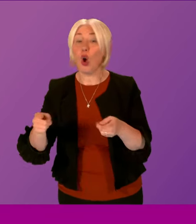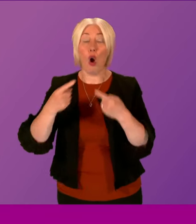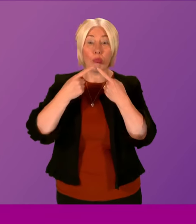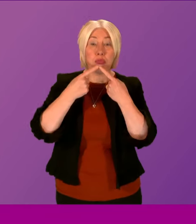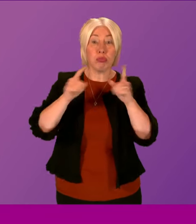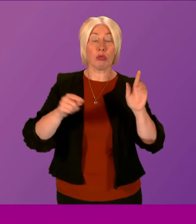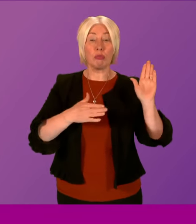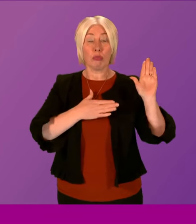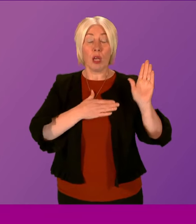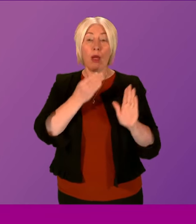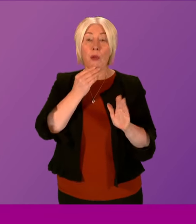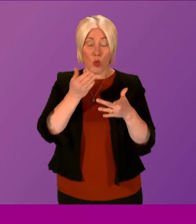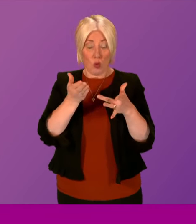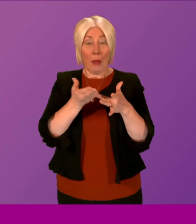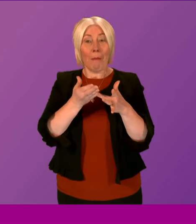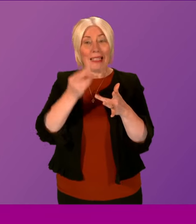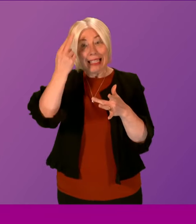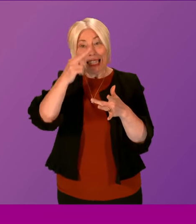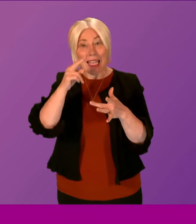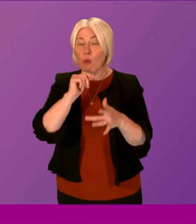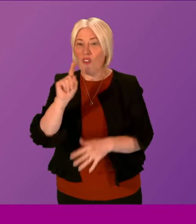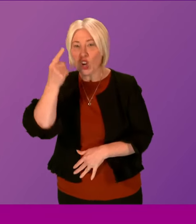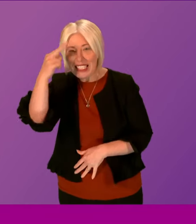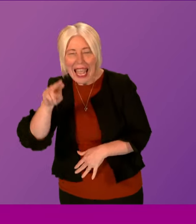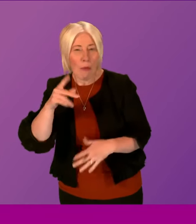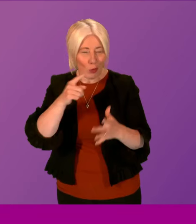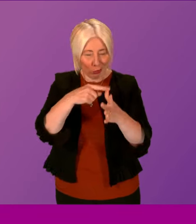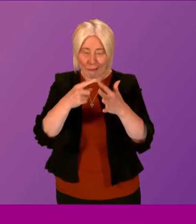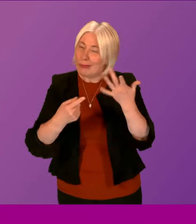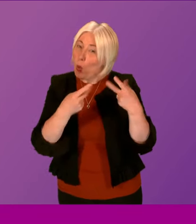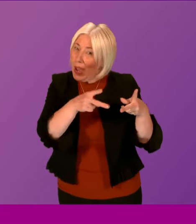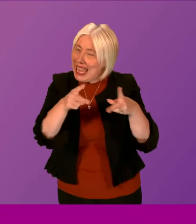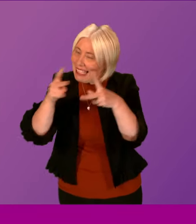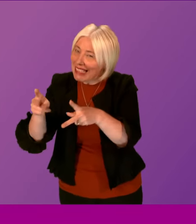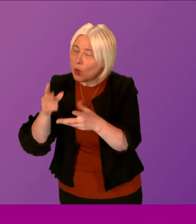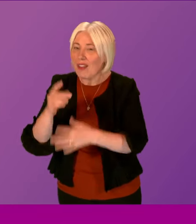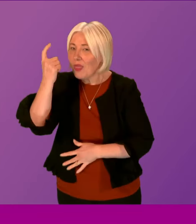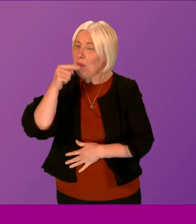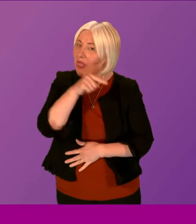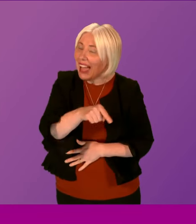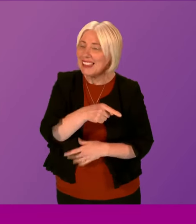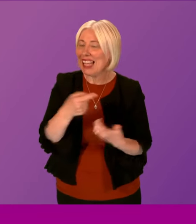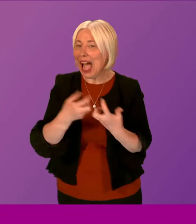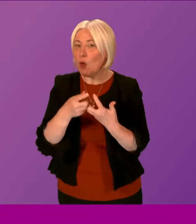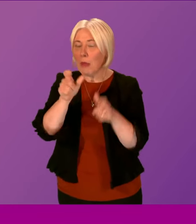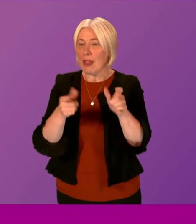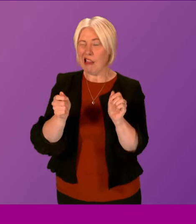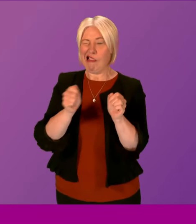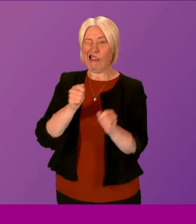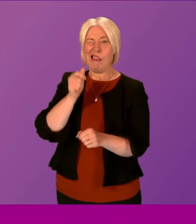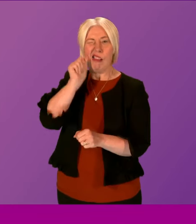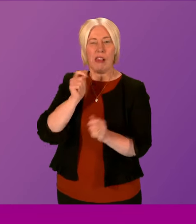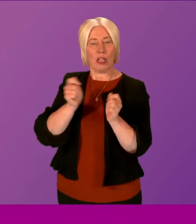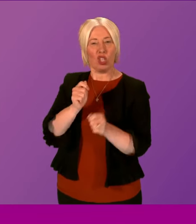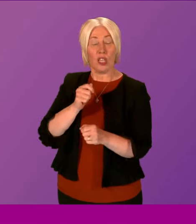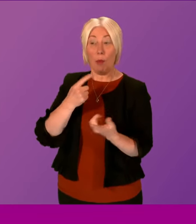using the middle names rather than the first names, so on and so forth. So we'll have to consider all of these issues in the round. If there's anything that we can do within our gift, we will